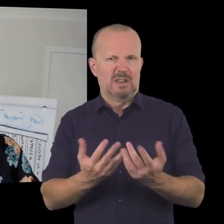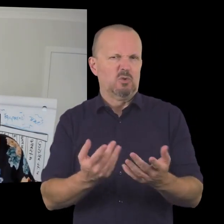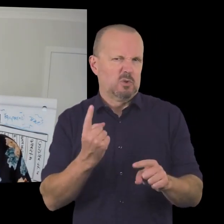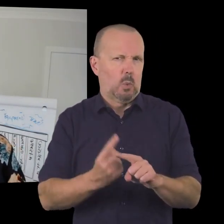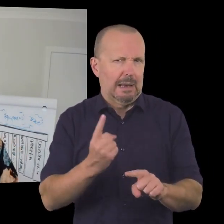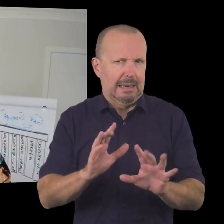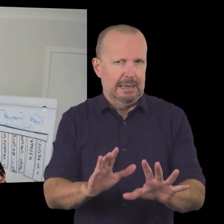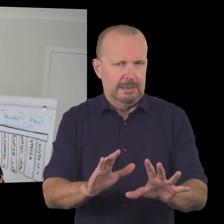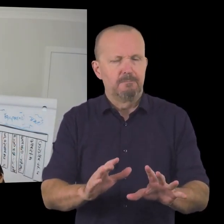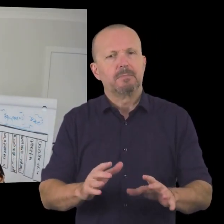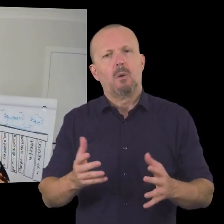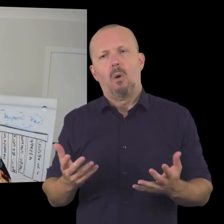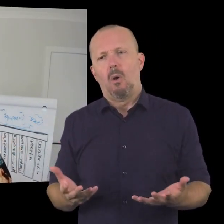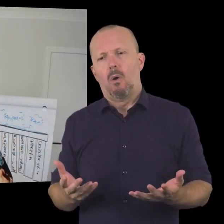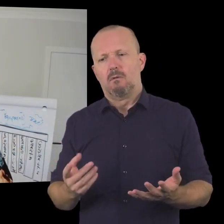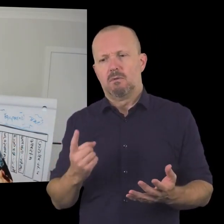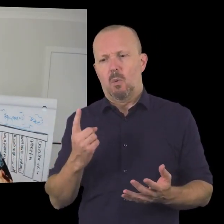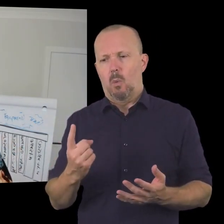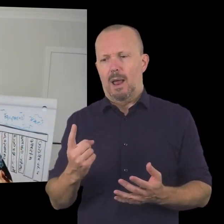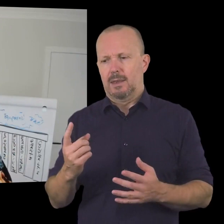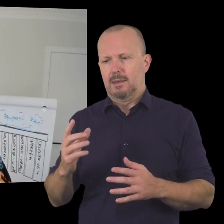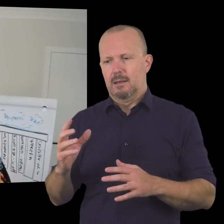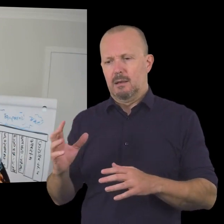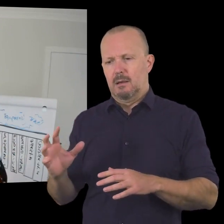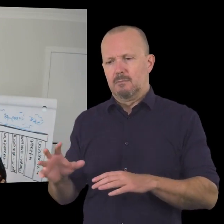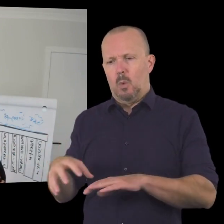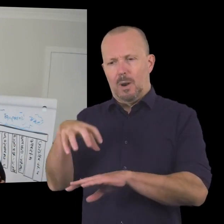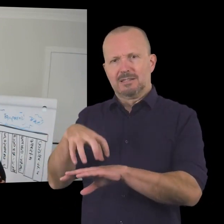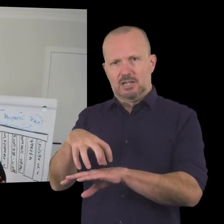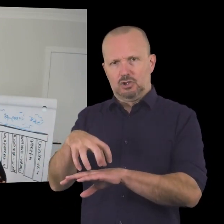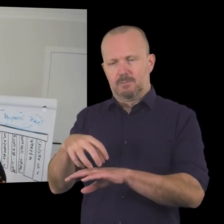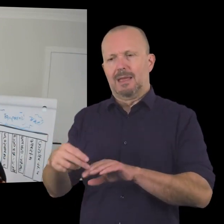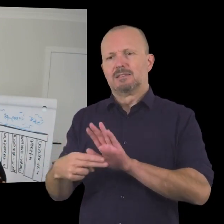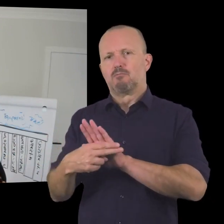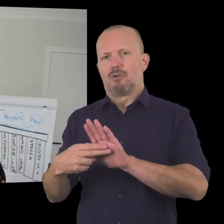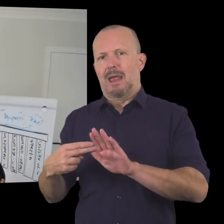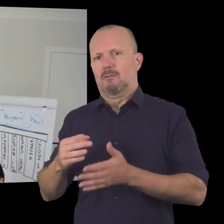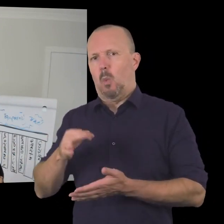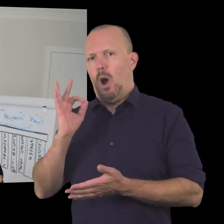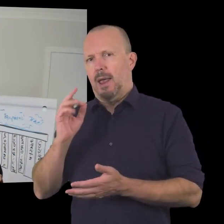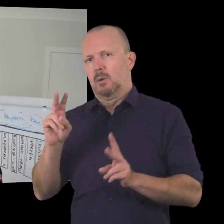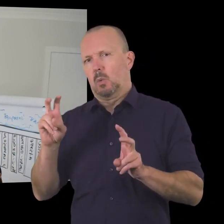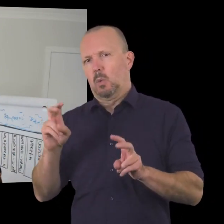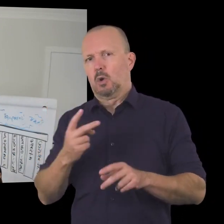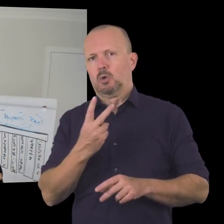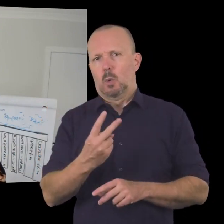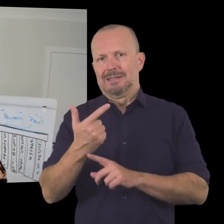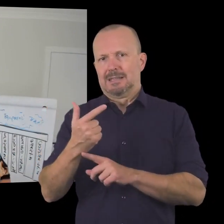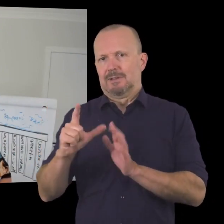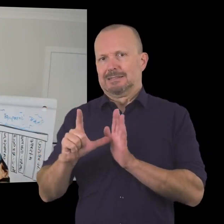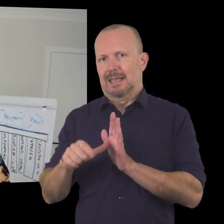one example that i wanted to give really quickly uh is of a a brand of wine called 27 seconds